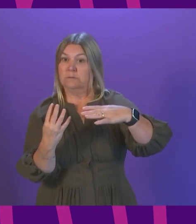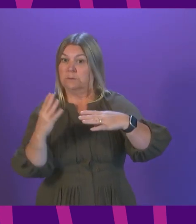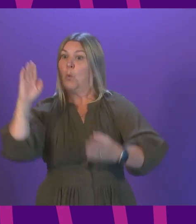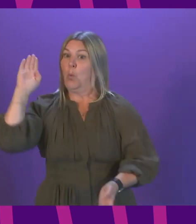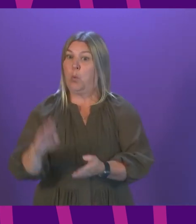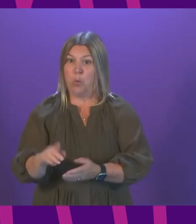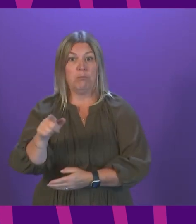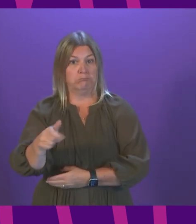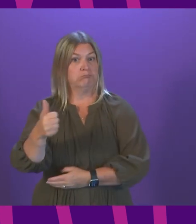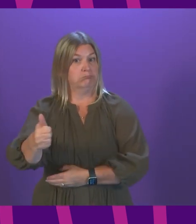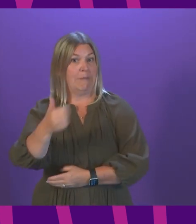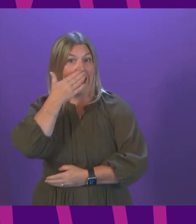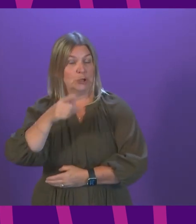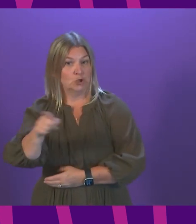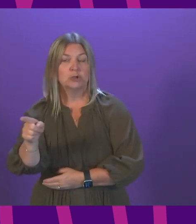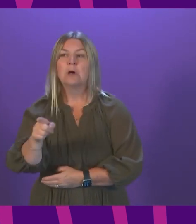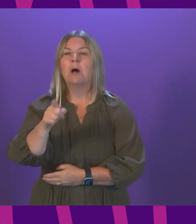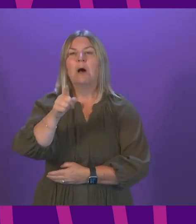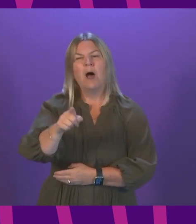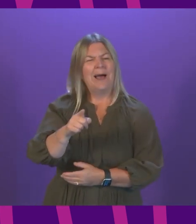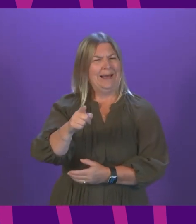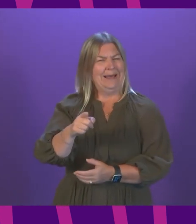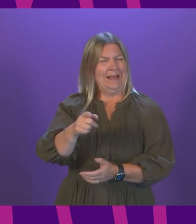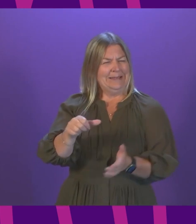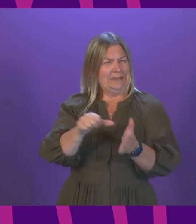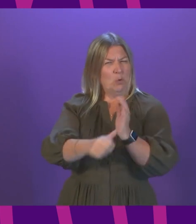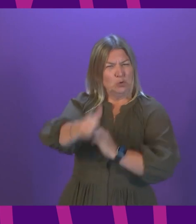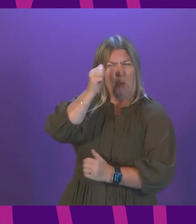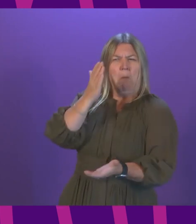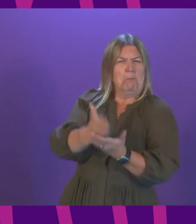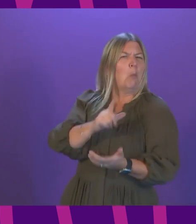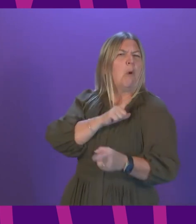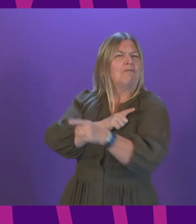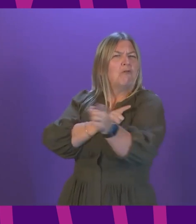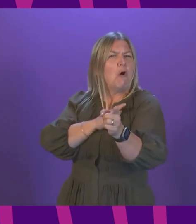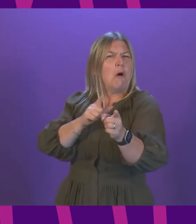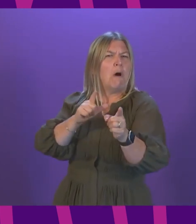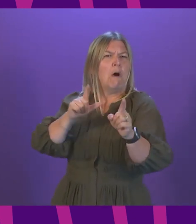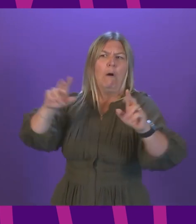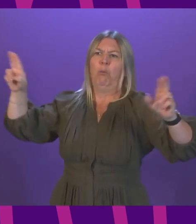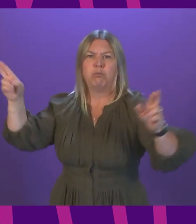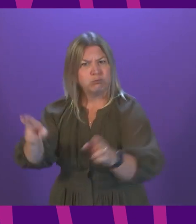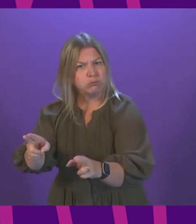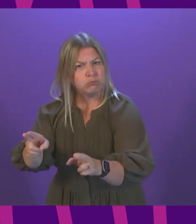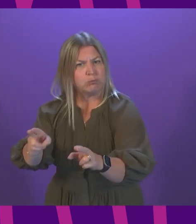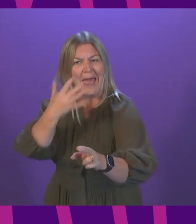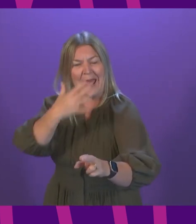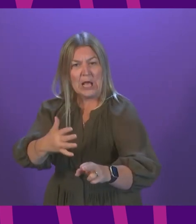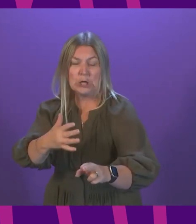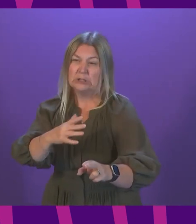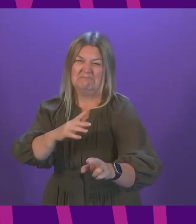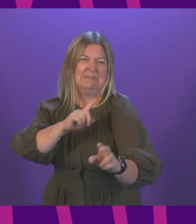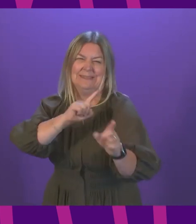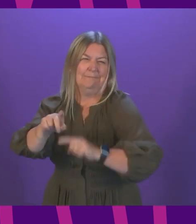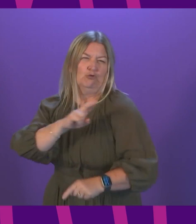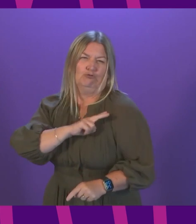hard to clearly identify cause and effect for changes like that. Multiple factors may well make a difference, but it is